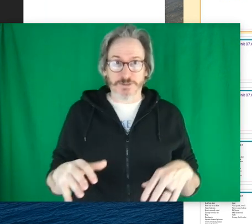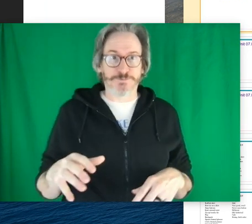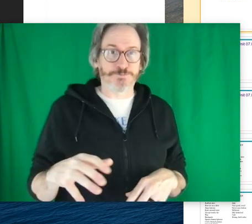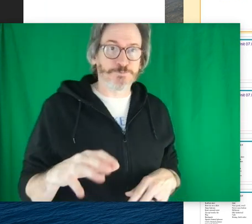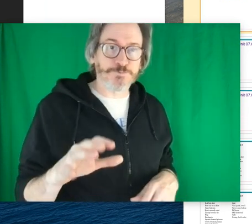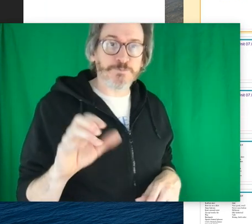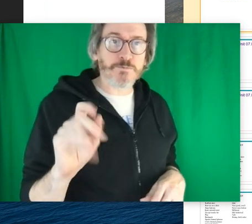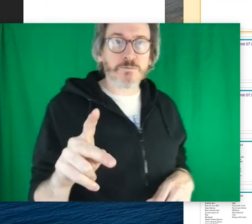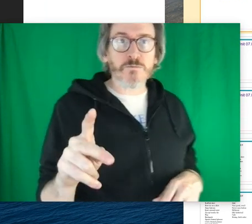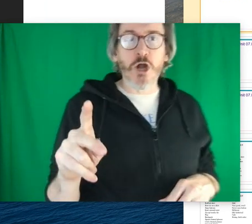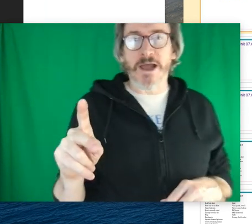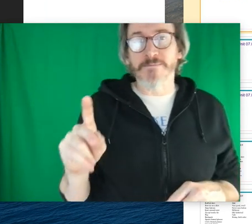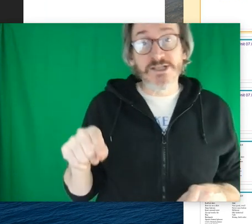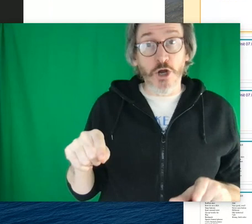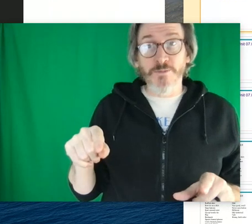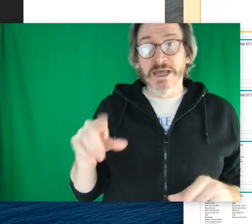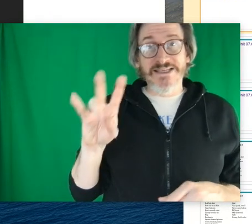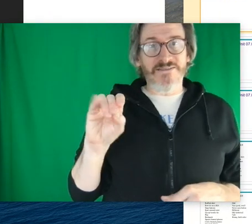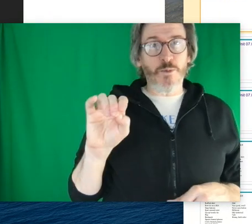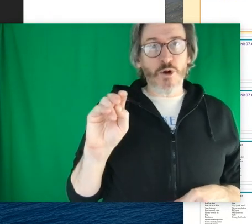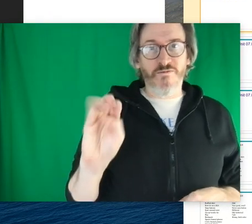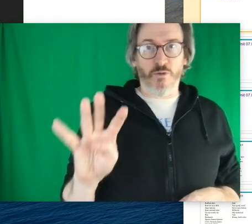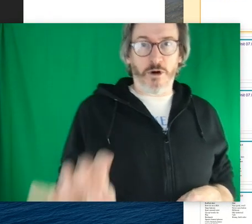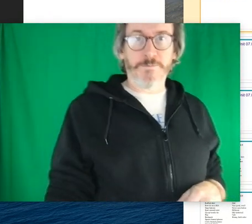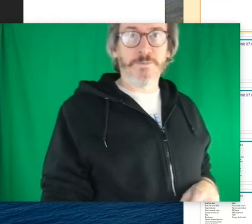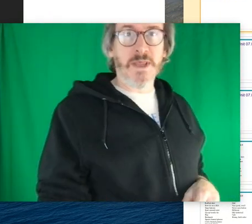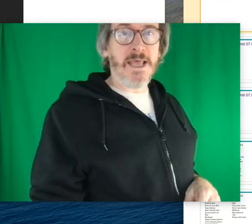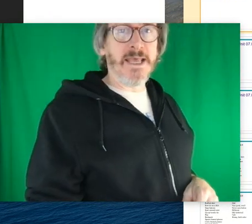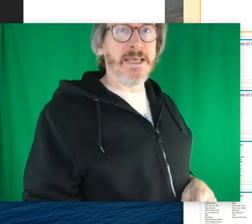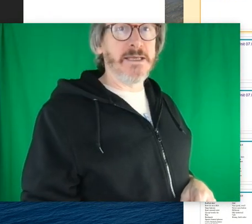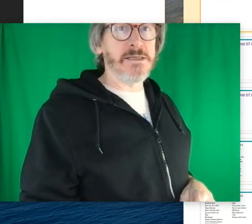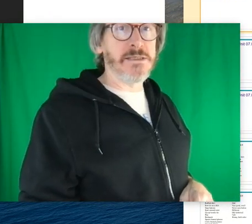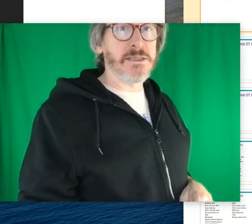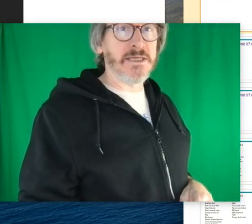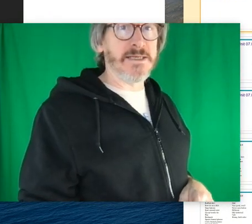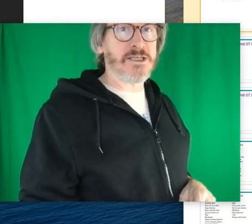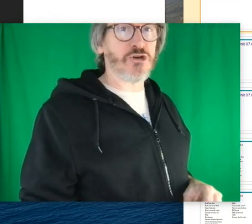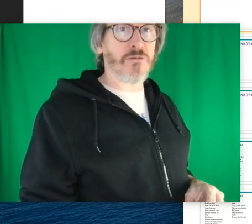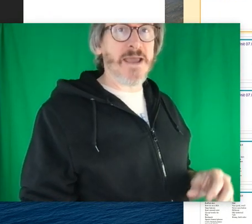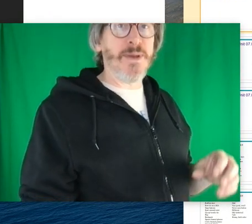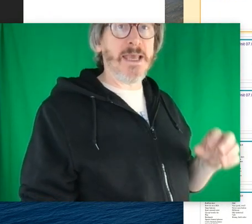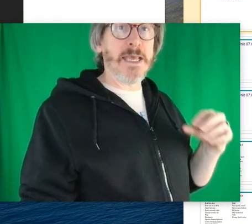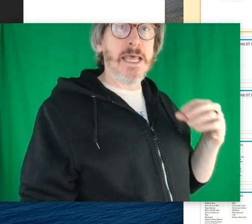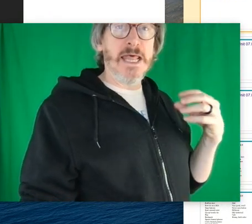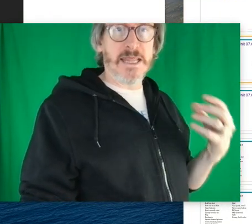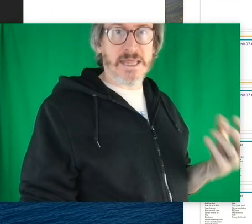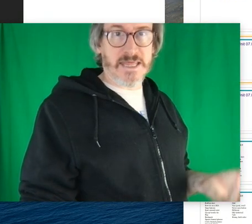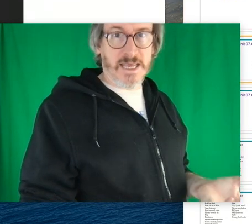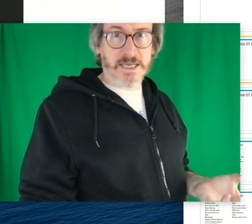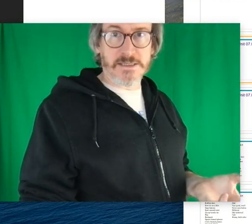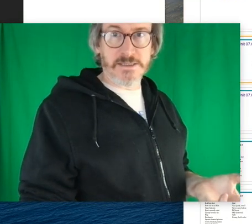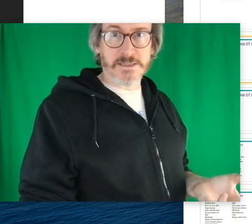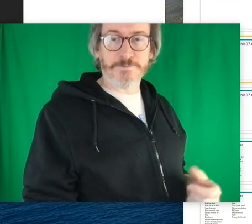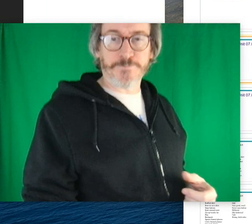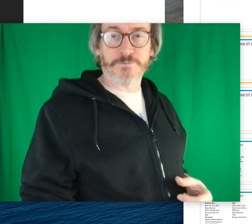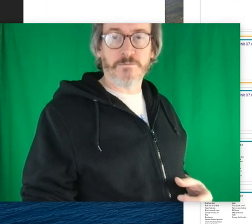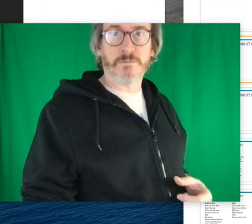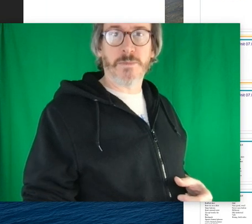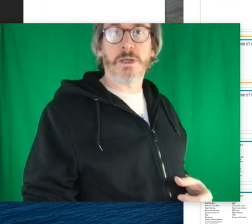be too much. Okay, so 7.04 is describing things.